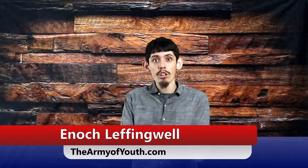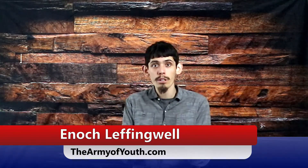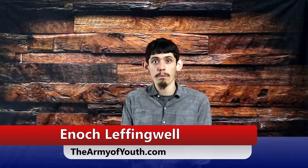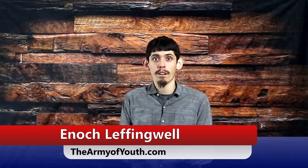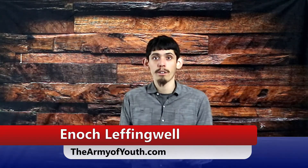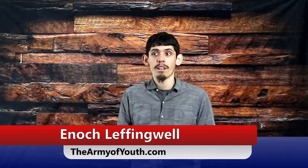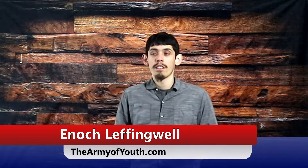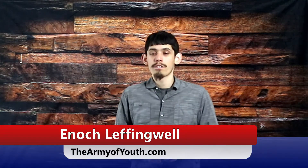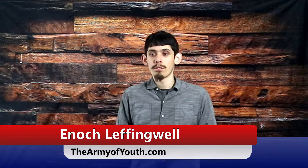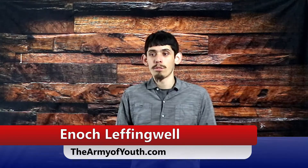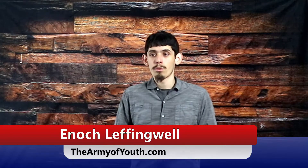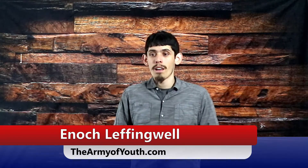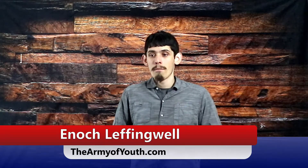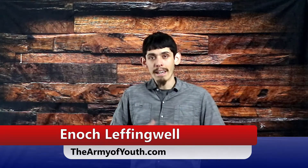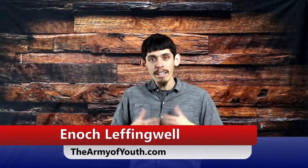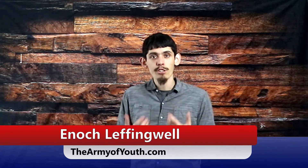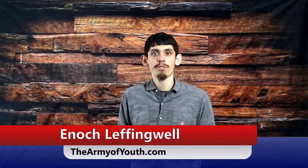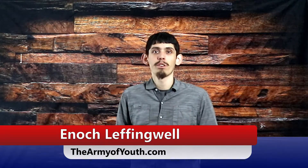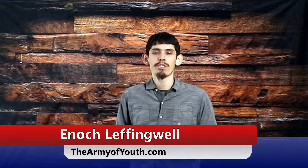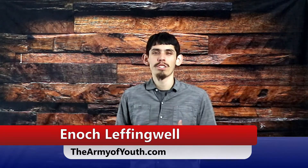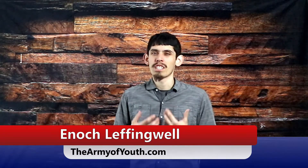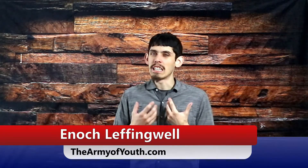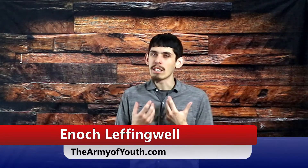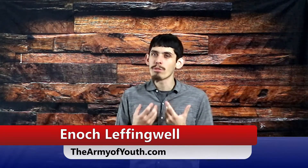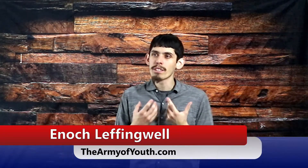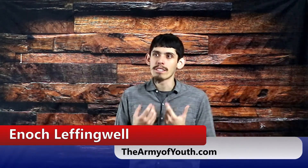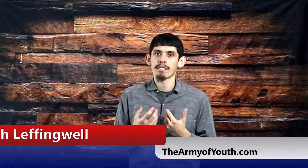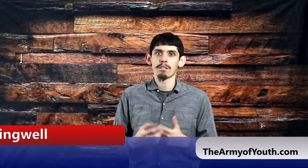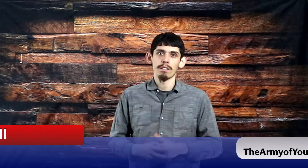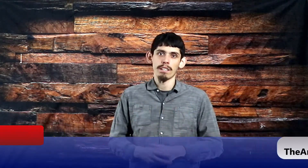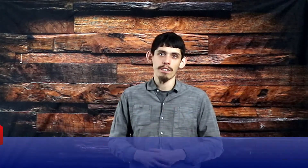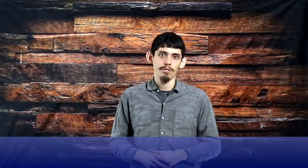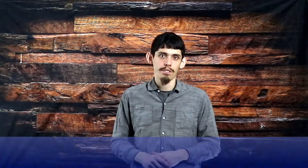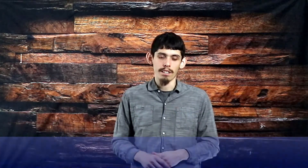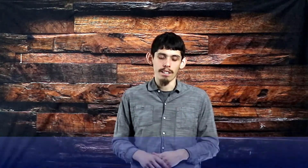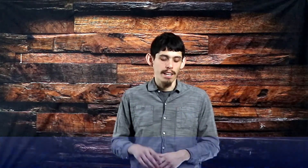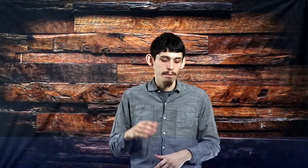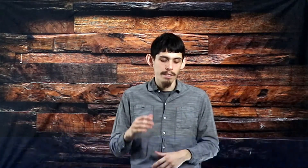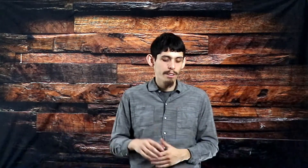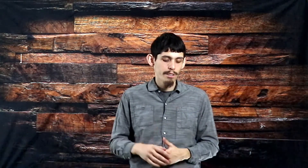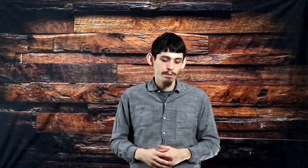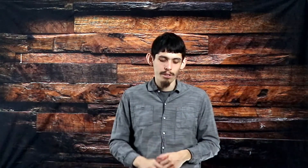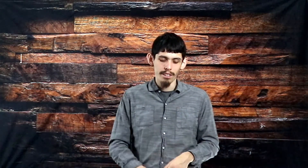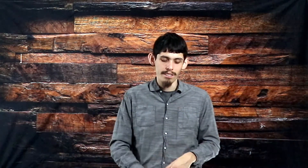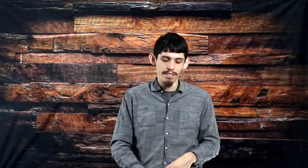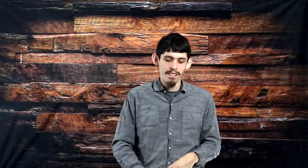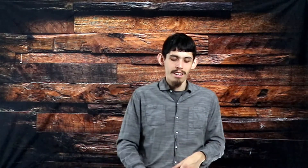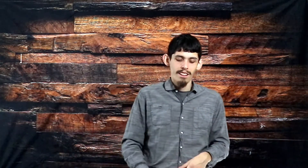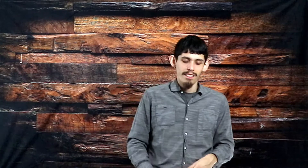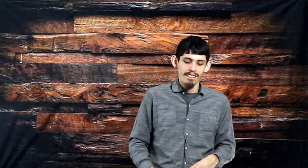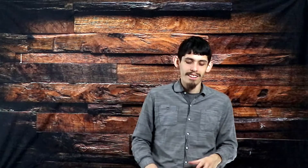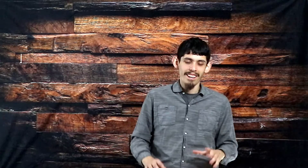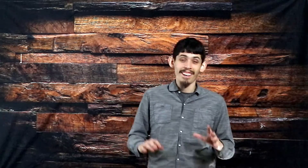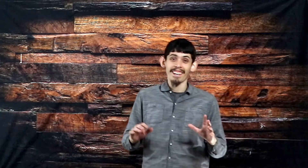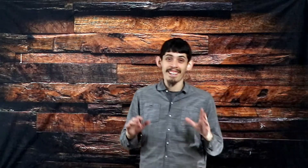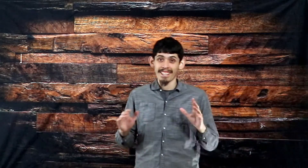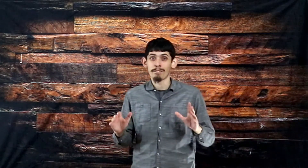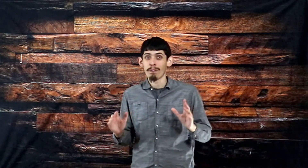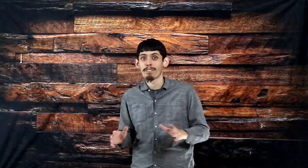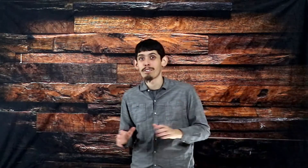about to make your devotions irresistibly interesting. And I'm telling you, friends, it gets better and